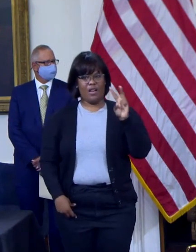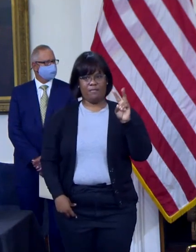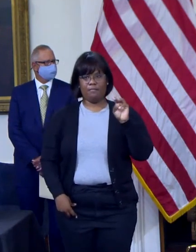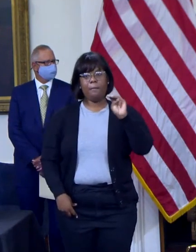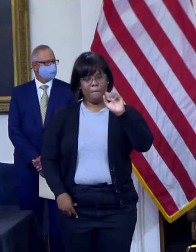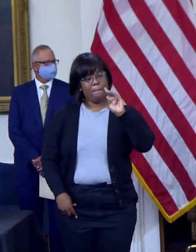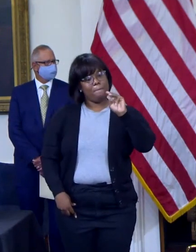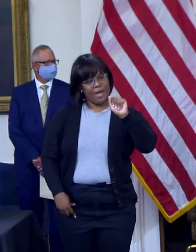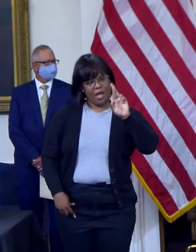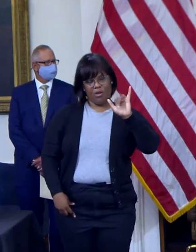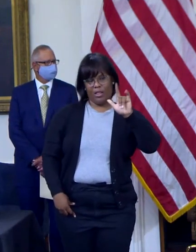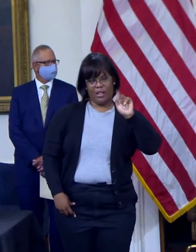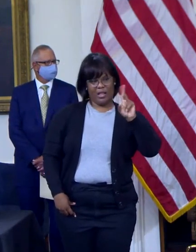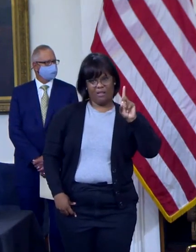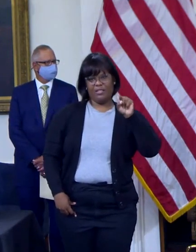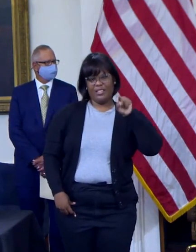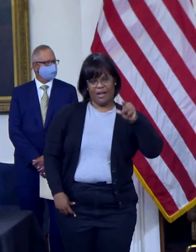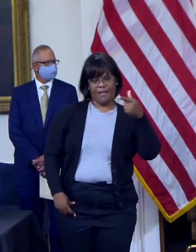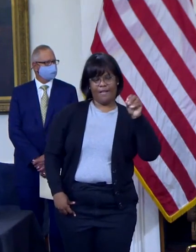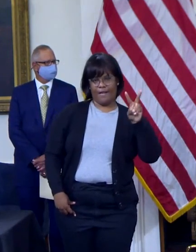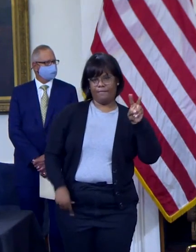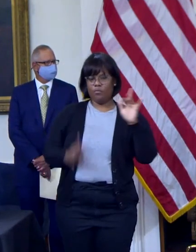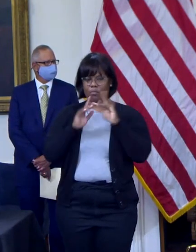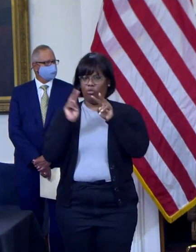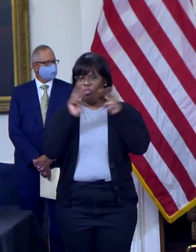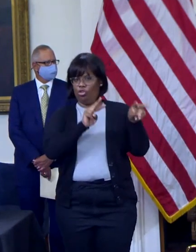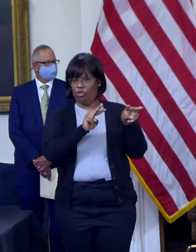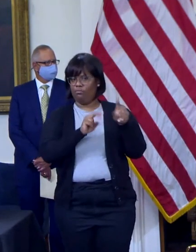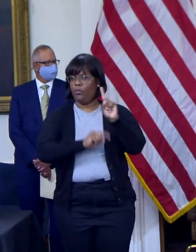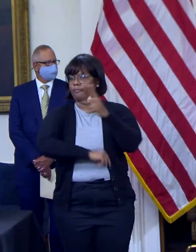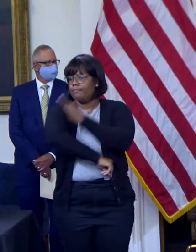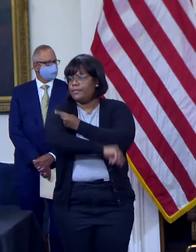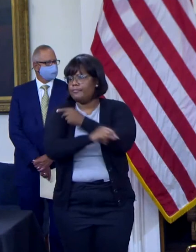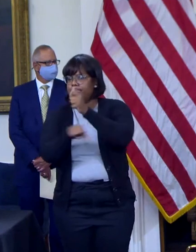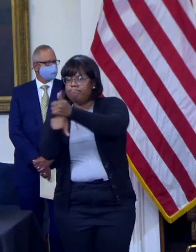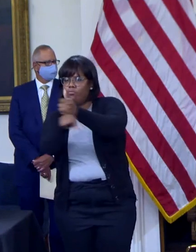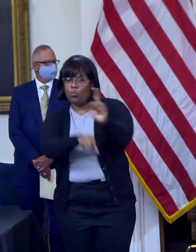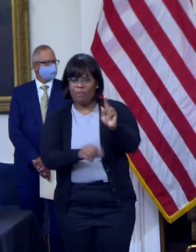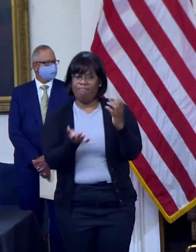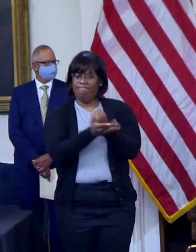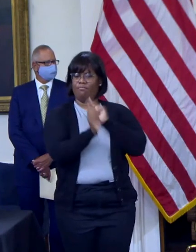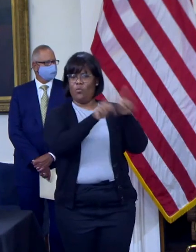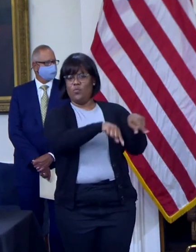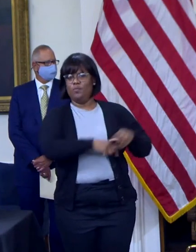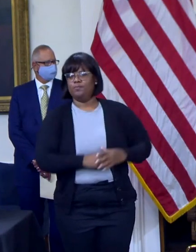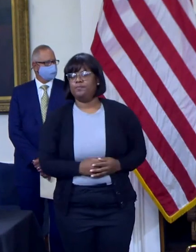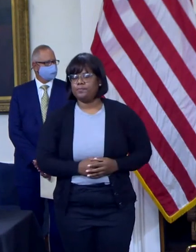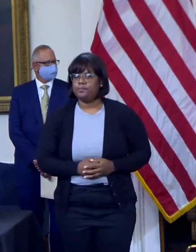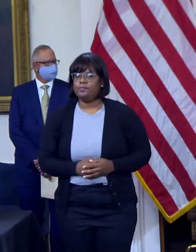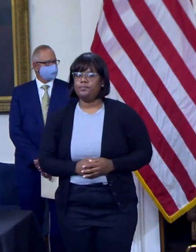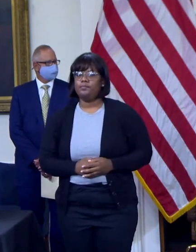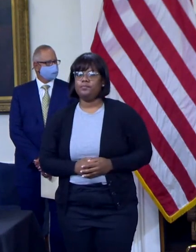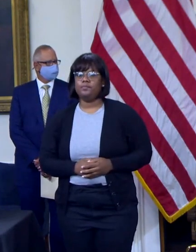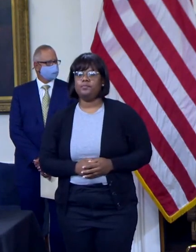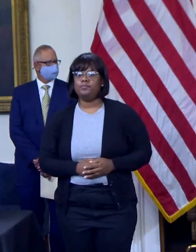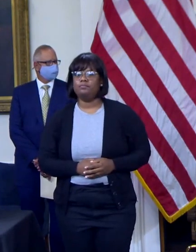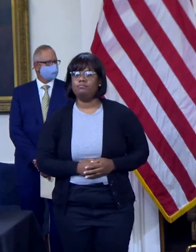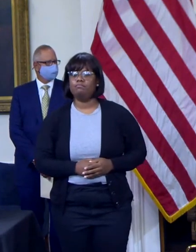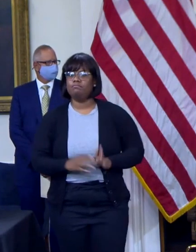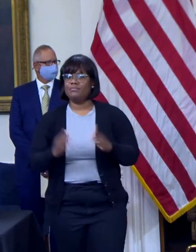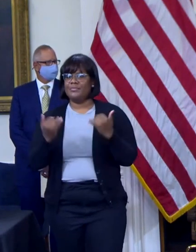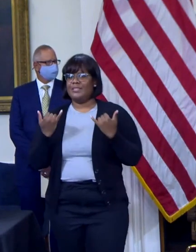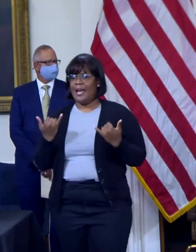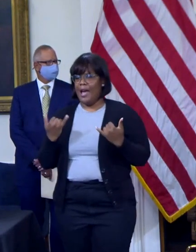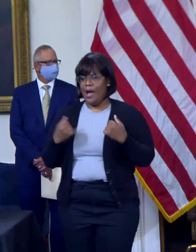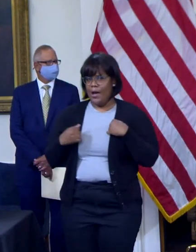-MD-GO-VAX where our call center is available seven days a week. As we continue our efforts to get